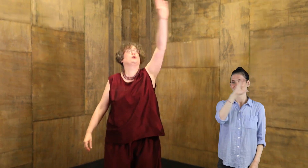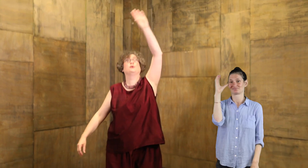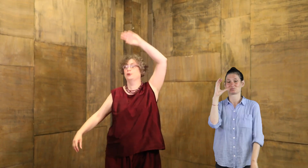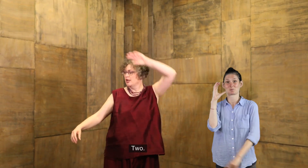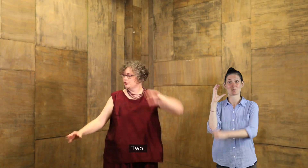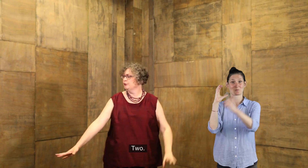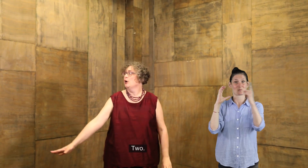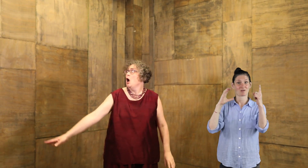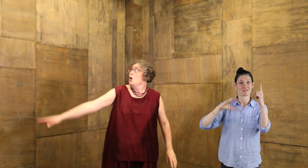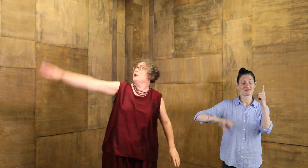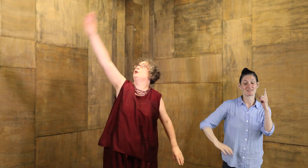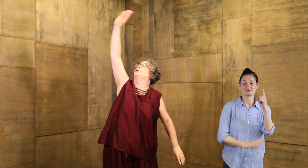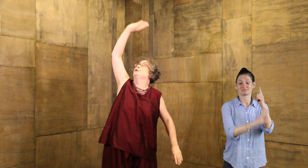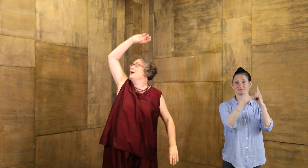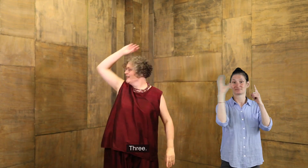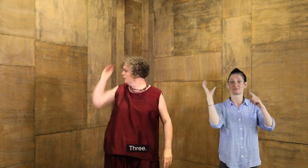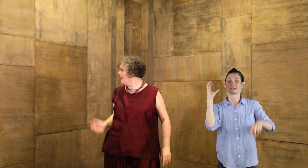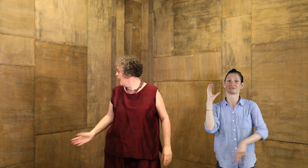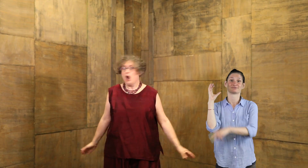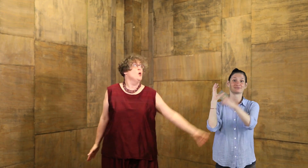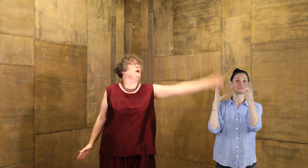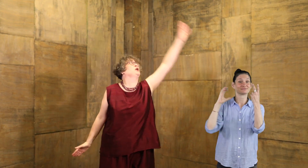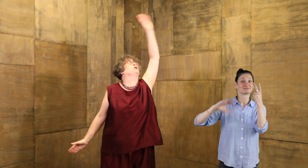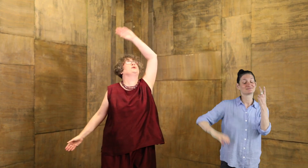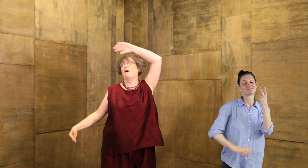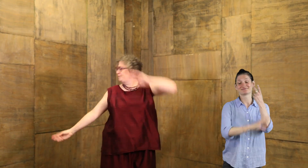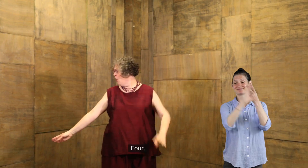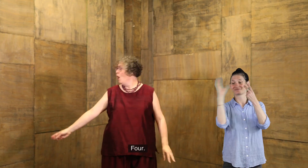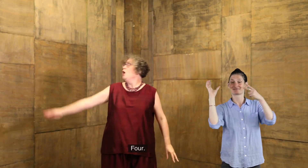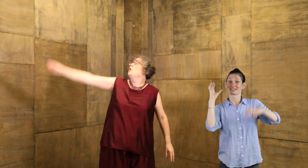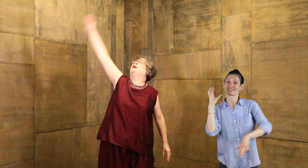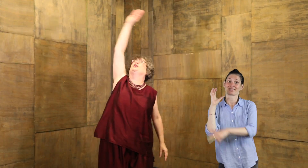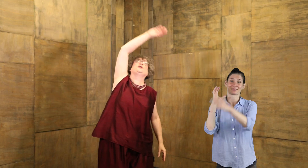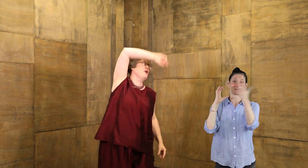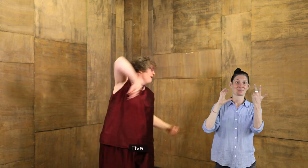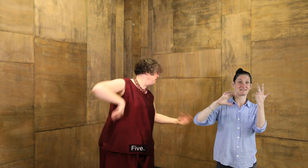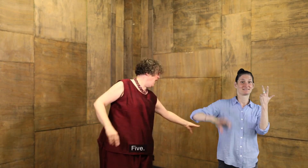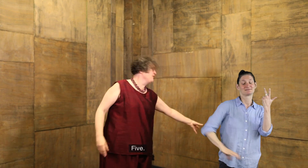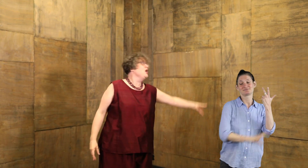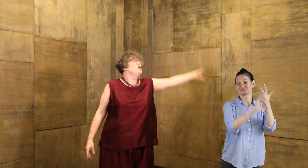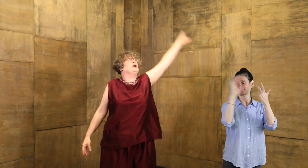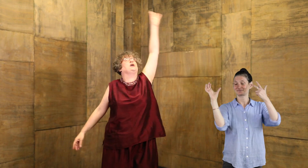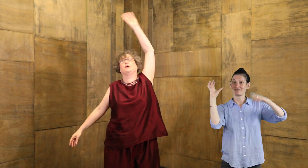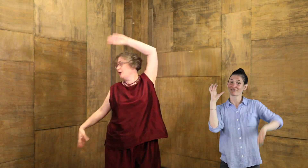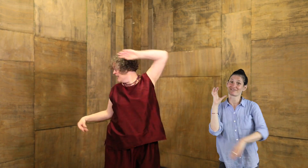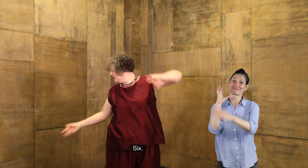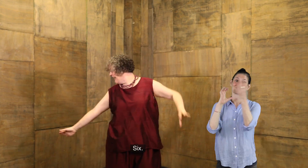two, three, four, five,